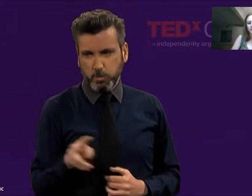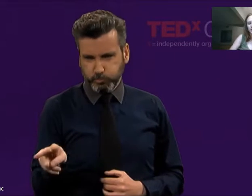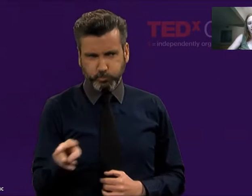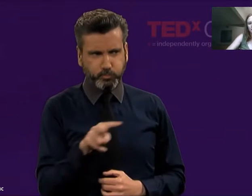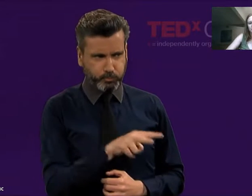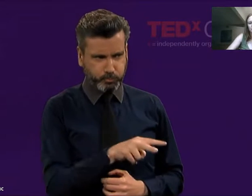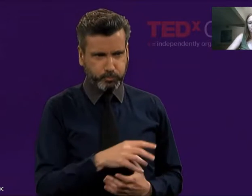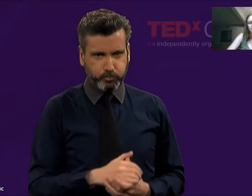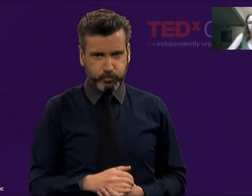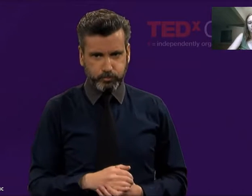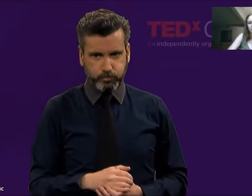bad.